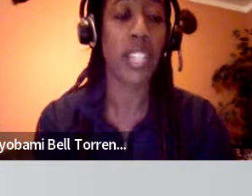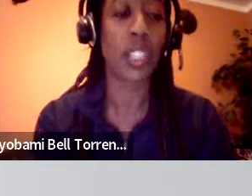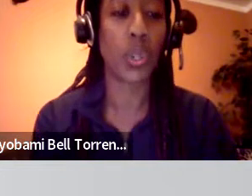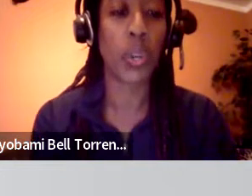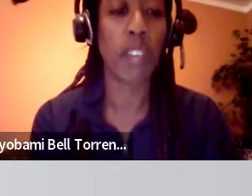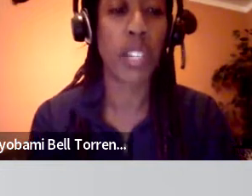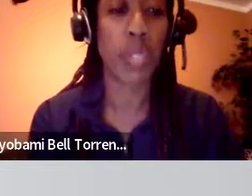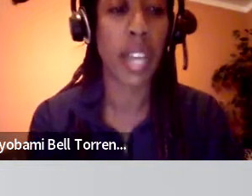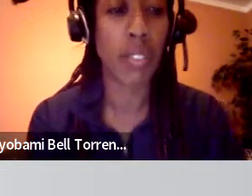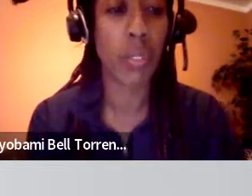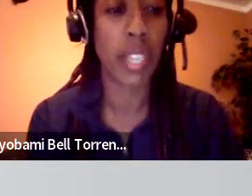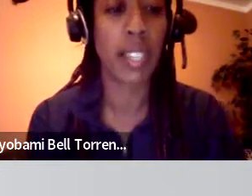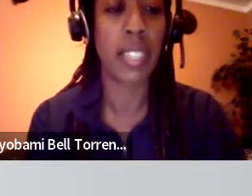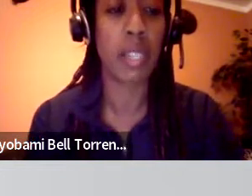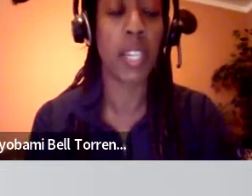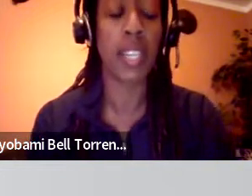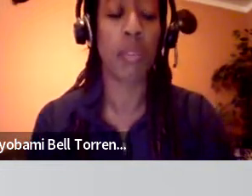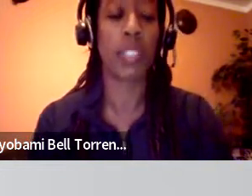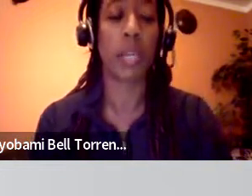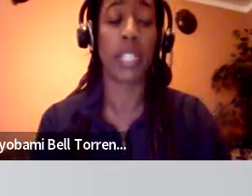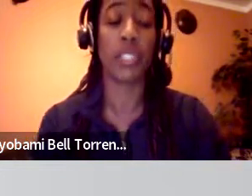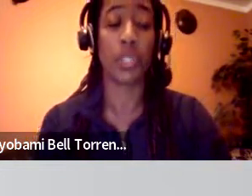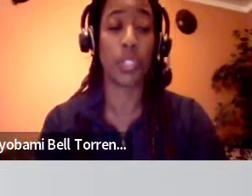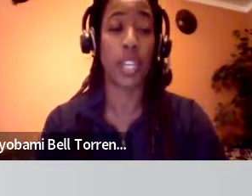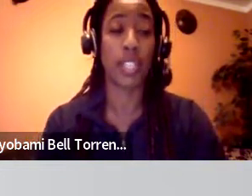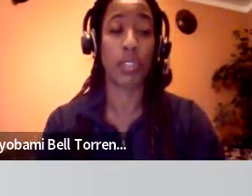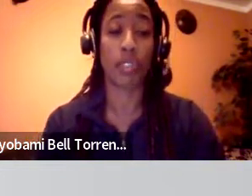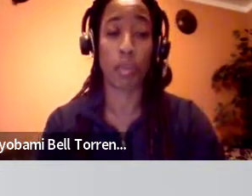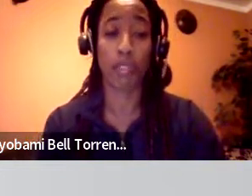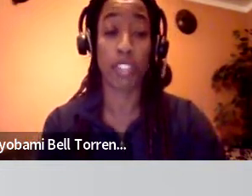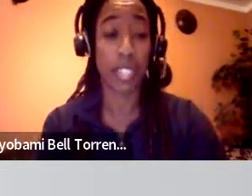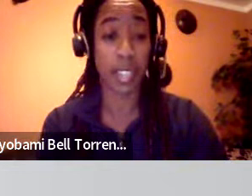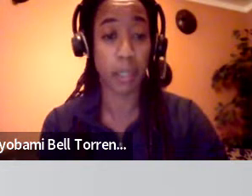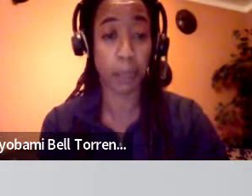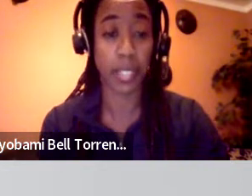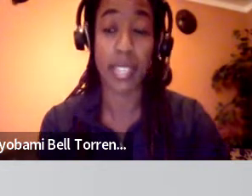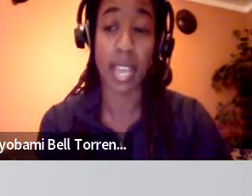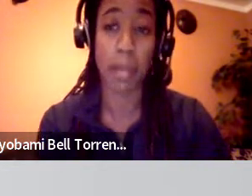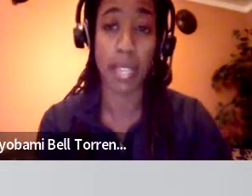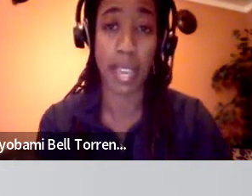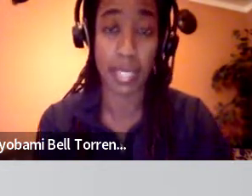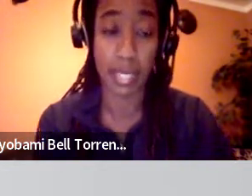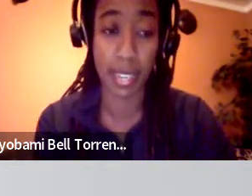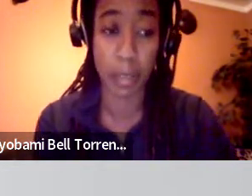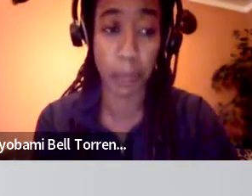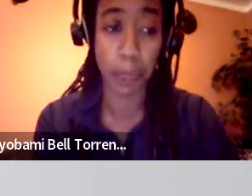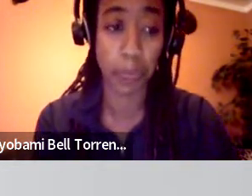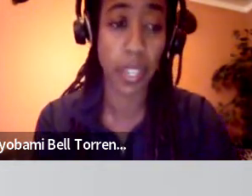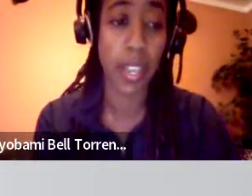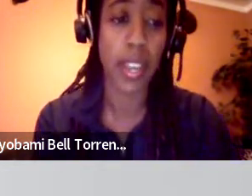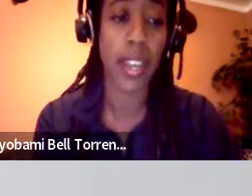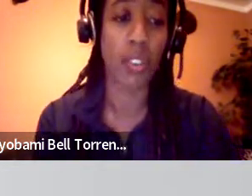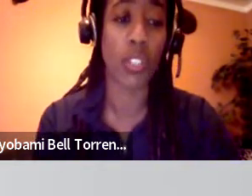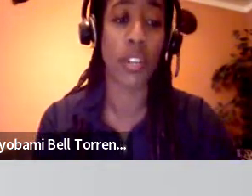Our next local advisory council, the LAC meeting, will take place Tuesday. That's November 15th, and that's happening at 10 a.m.